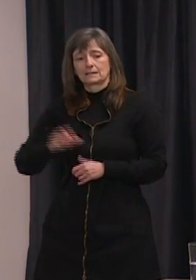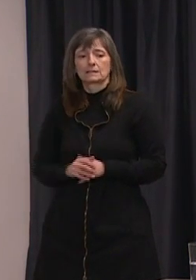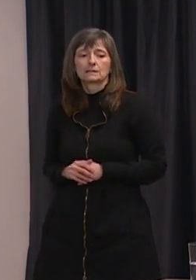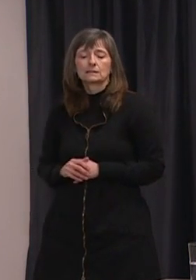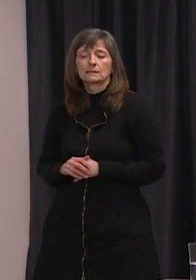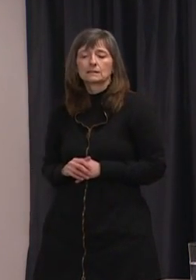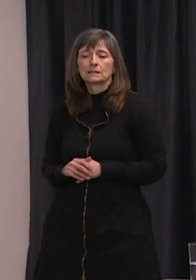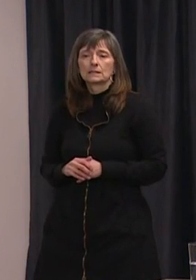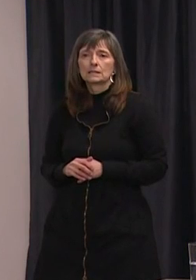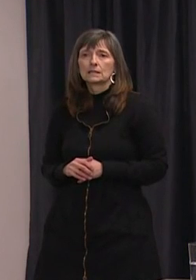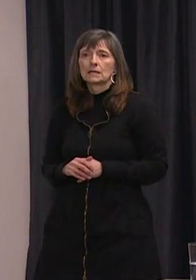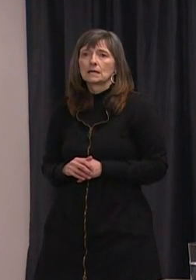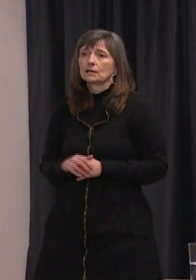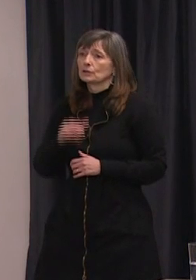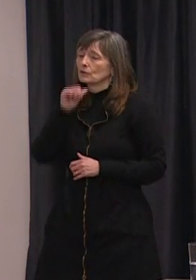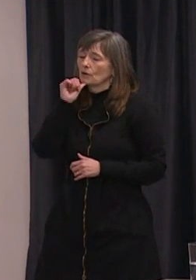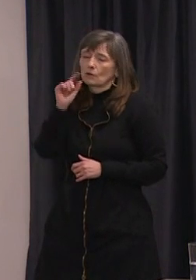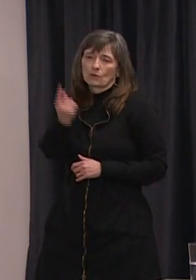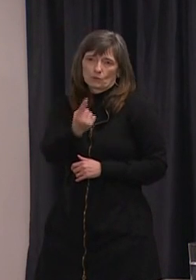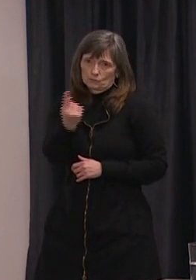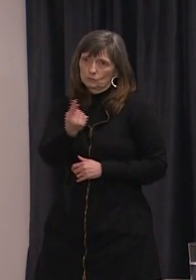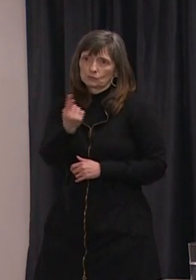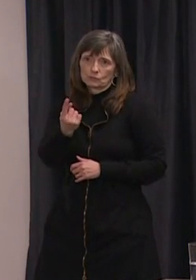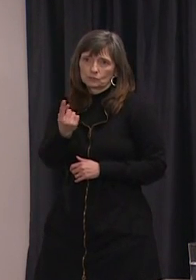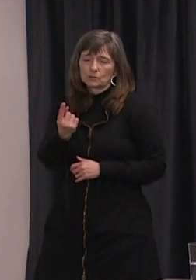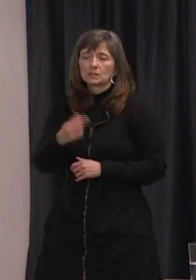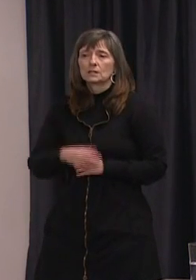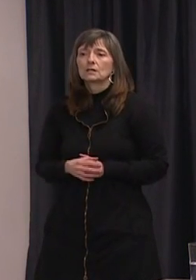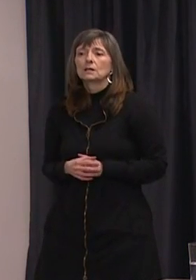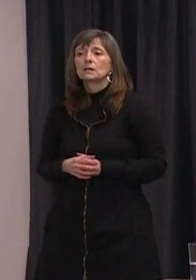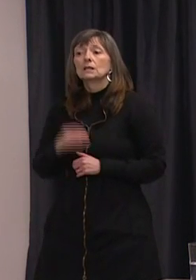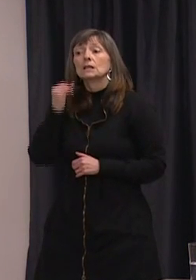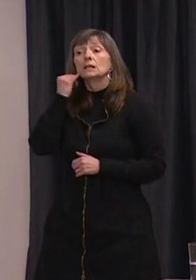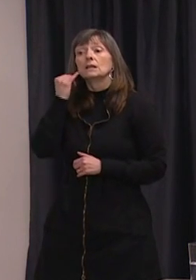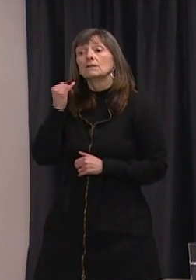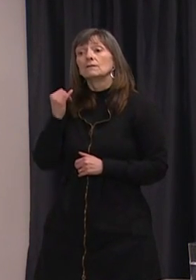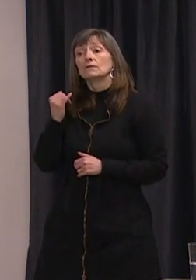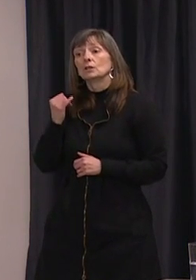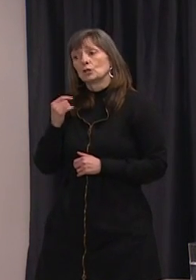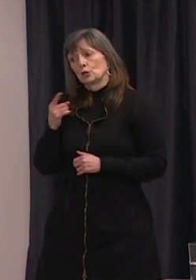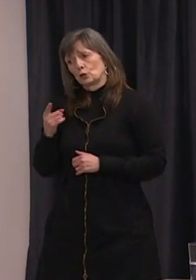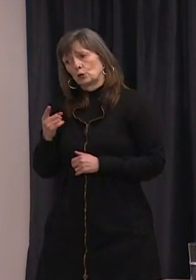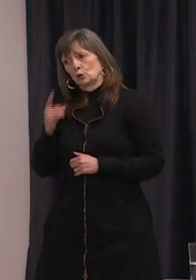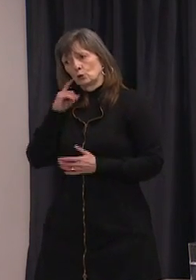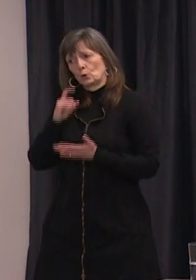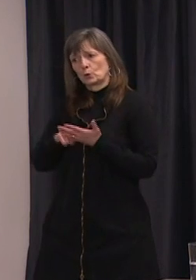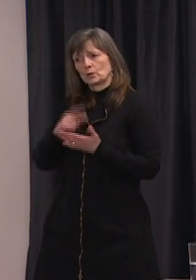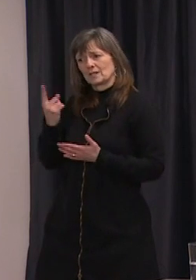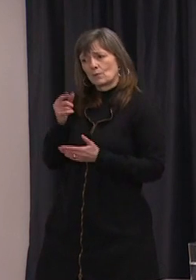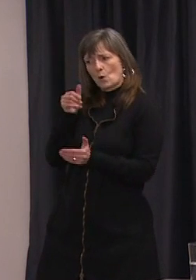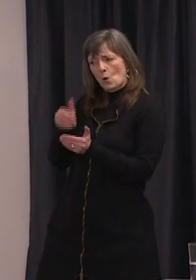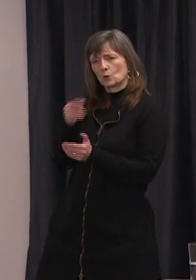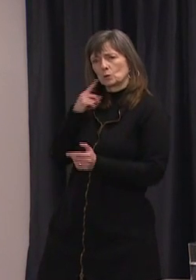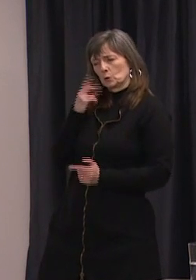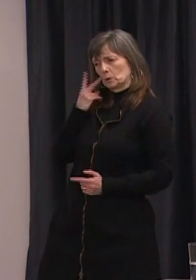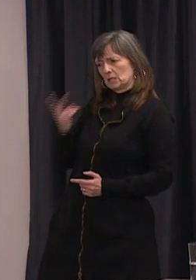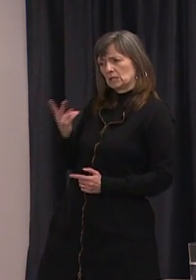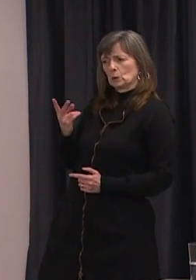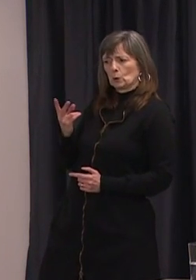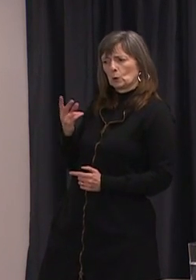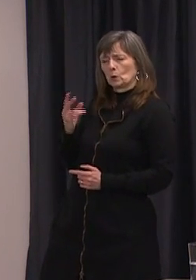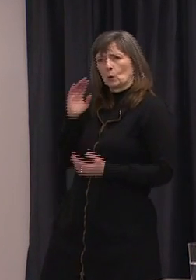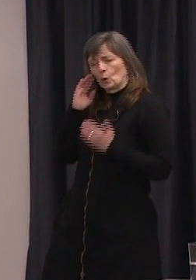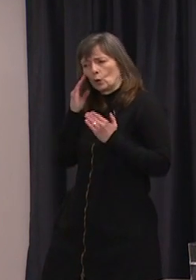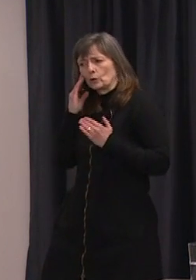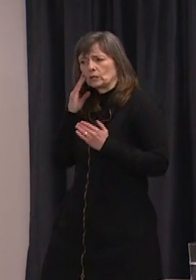Again, you are not alone. If you have someone who's feeling worried and in need of some